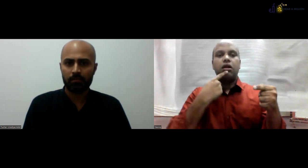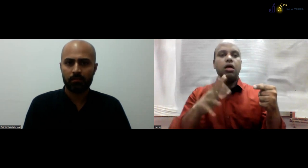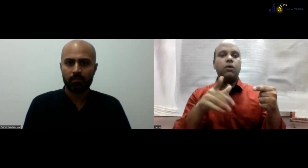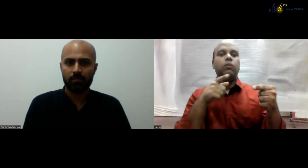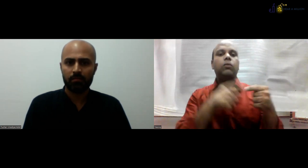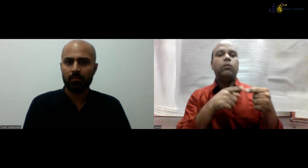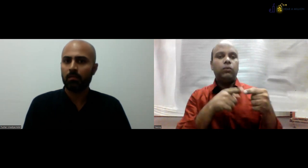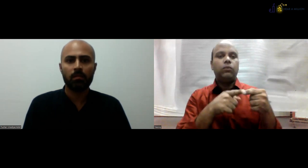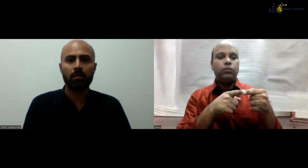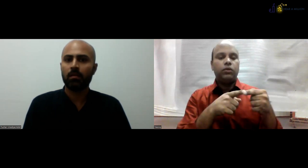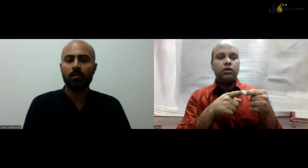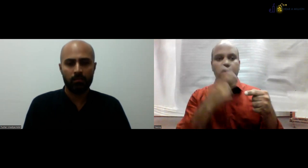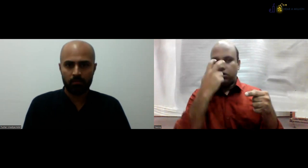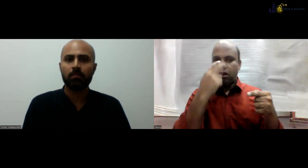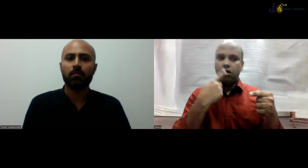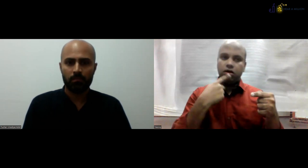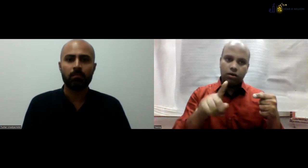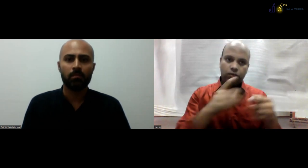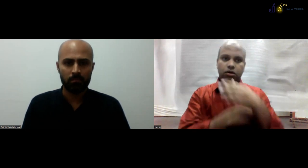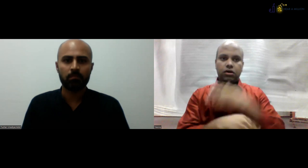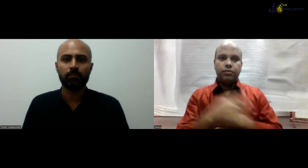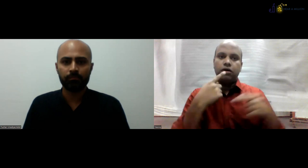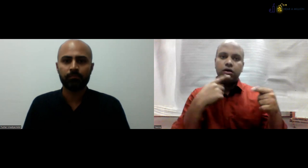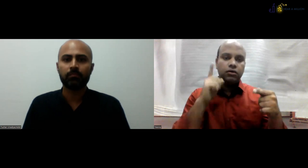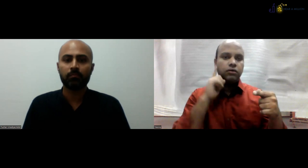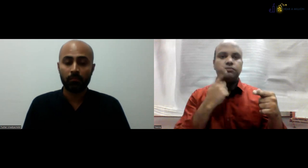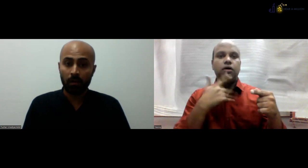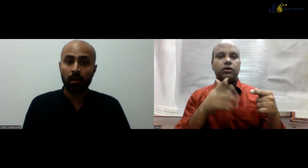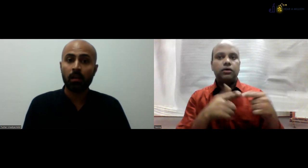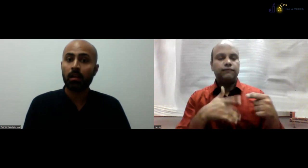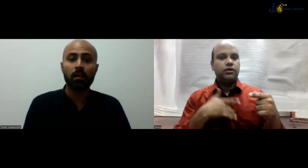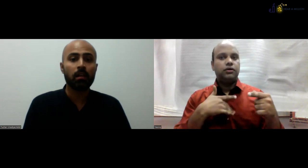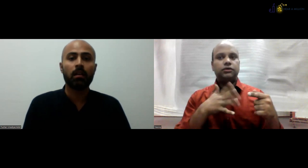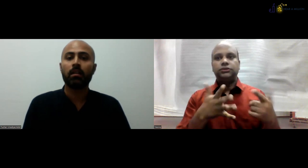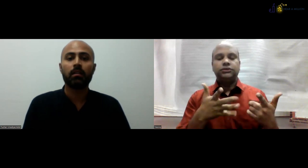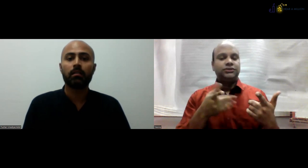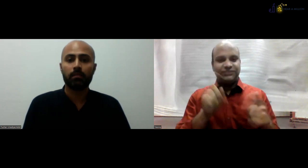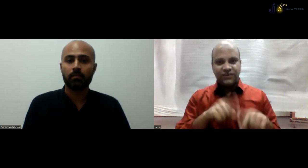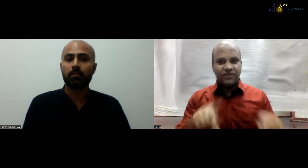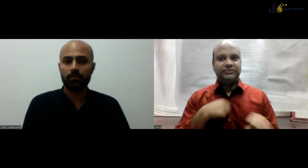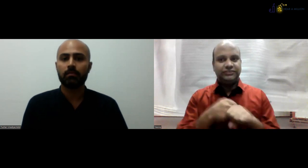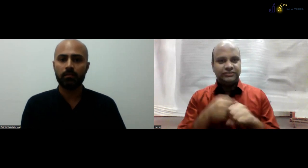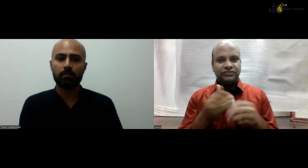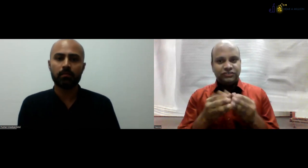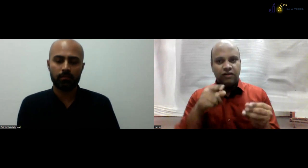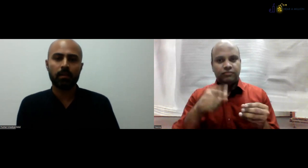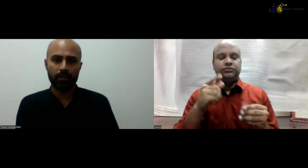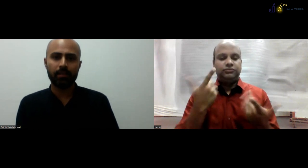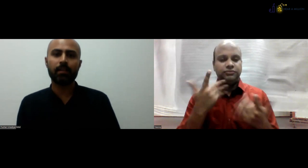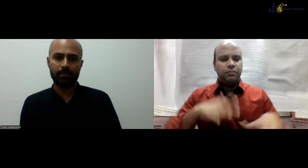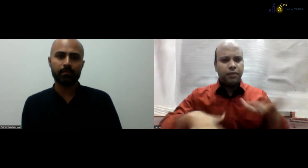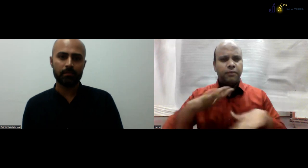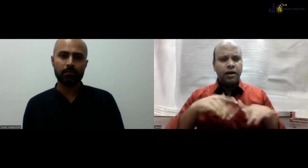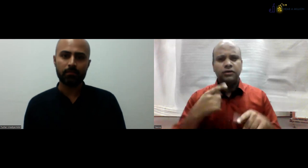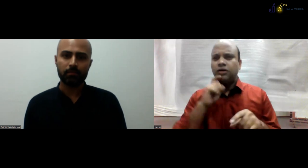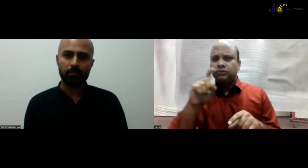which is identify for the persons with disabilities where it is mentioned. The other disabilities are allowed to do it.